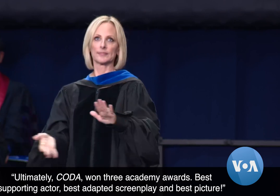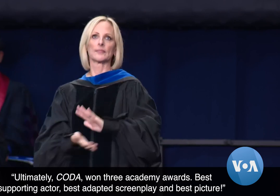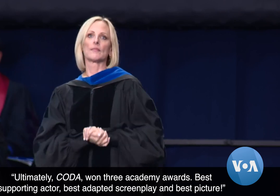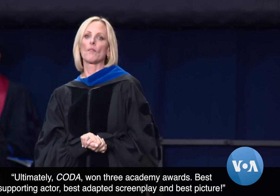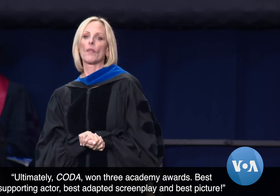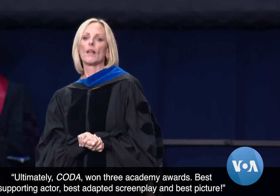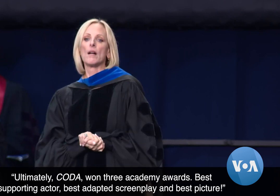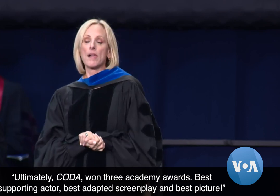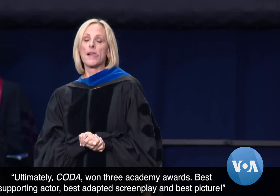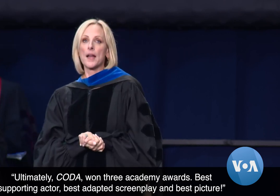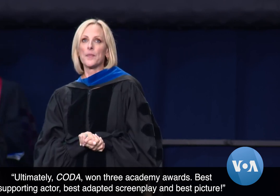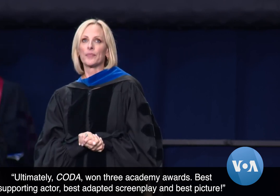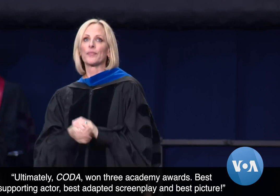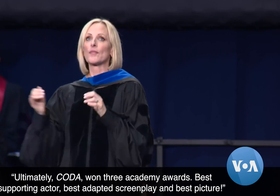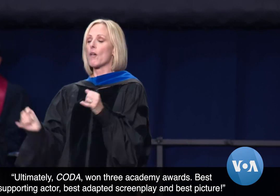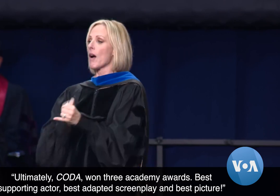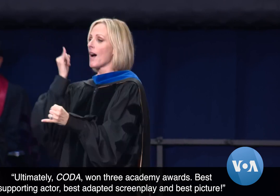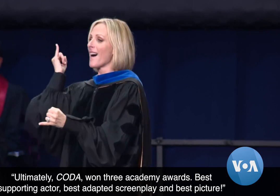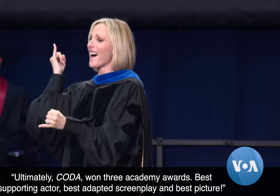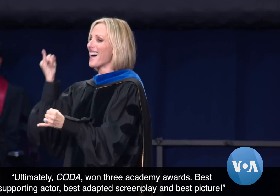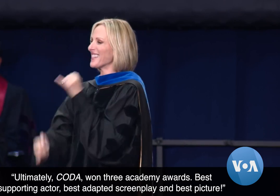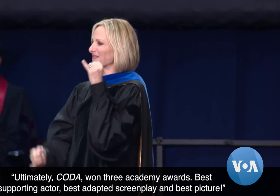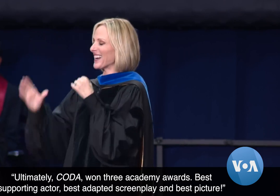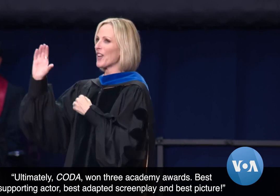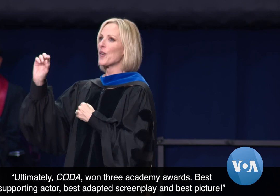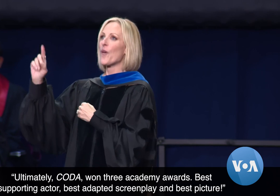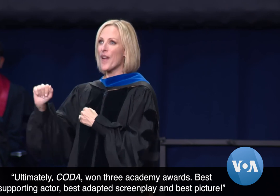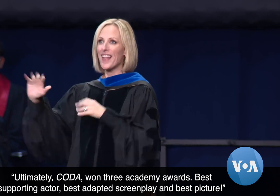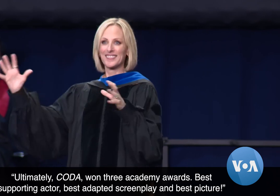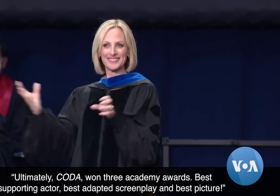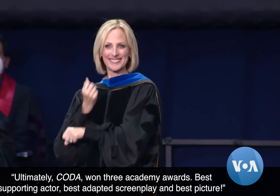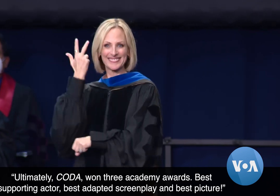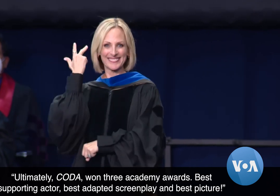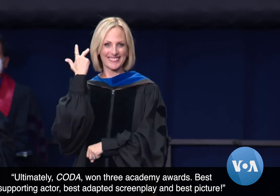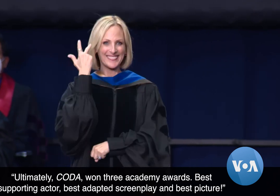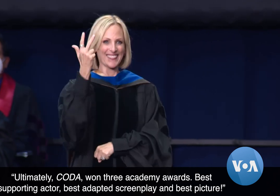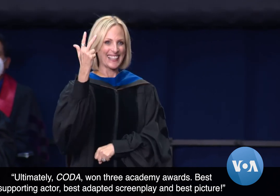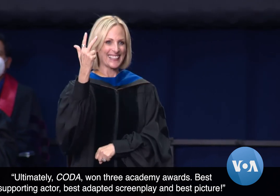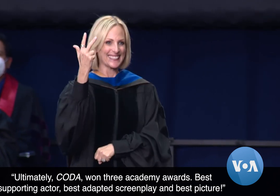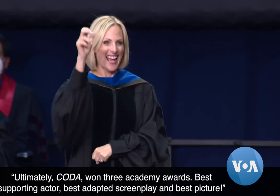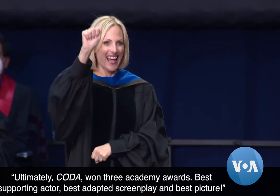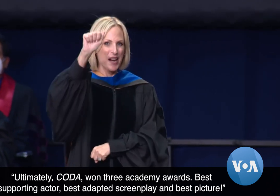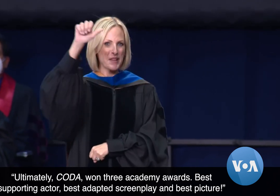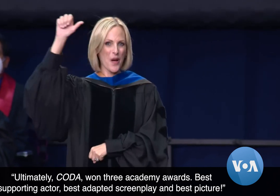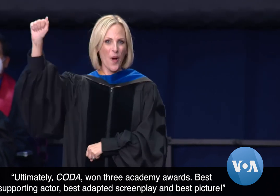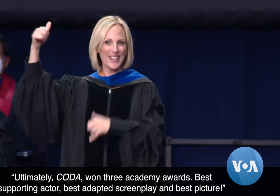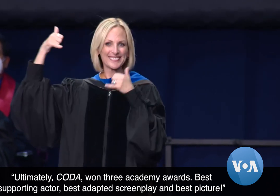Ultimately, CODA won three Academy Awards, Best